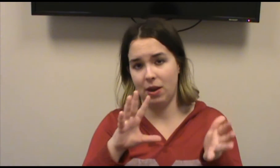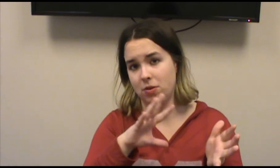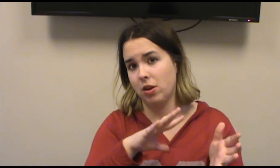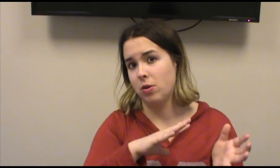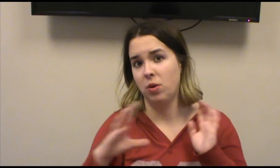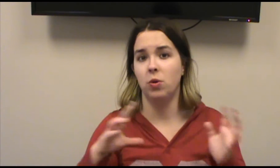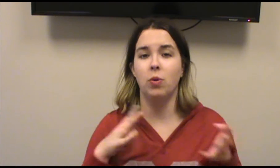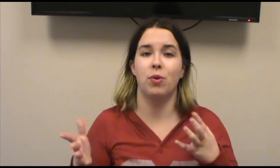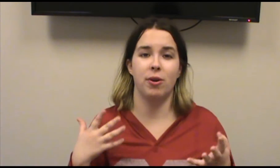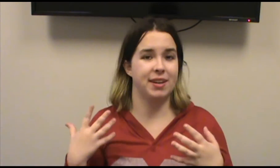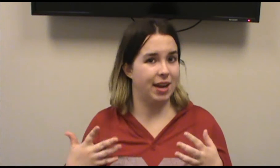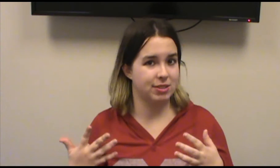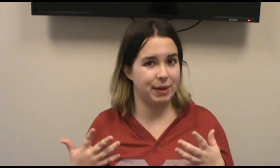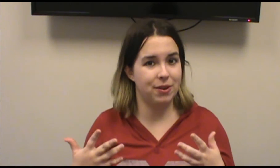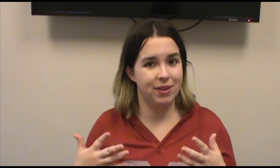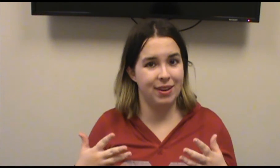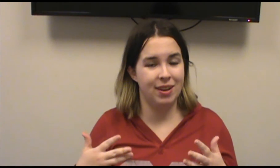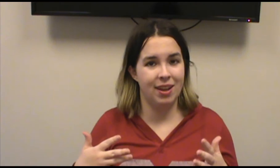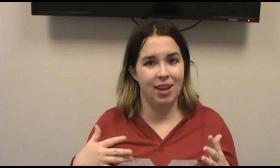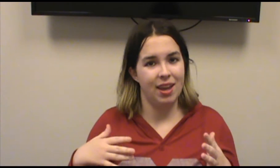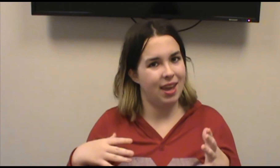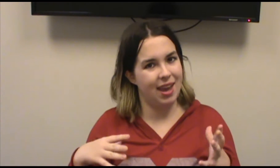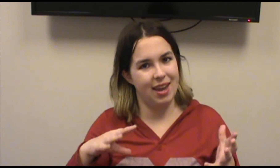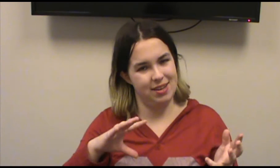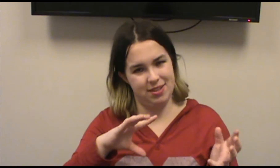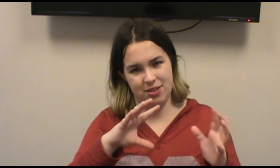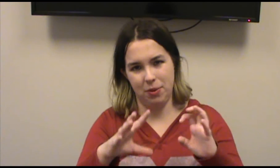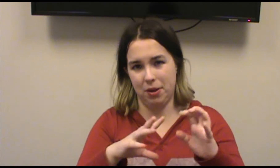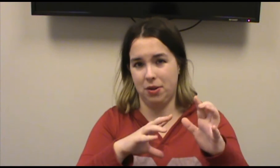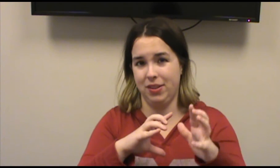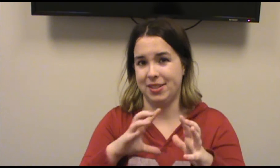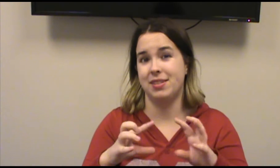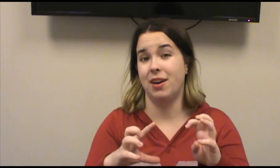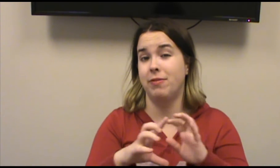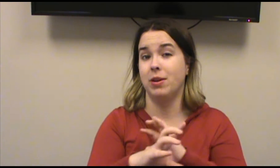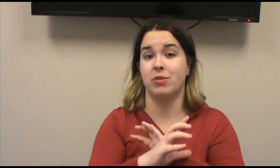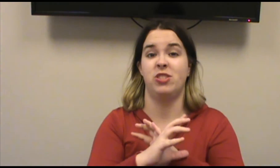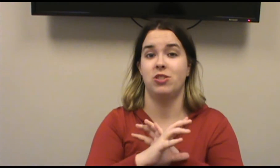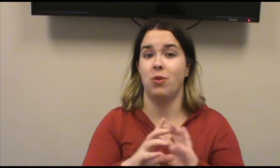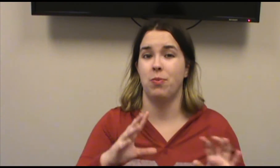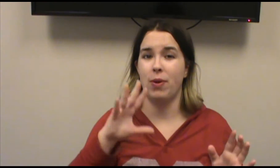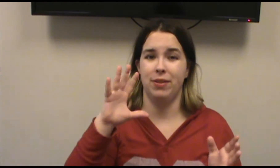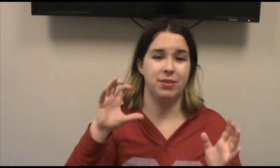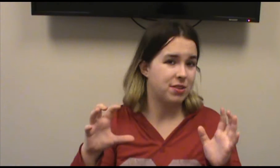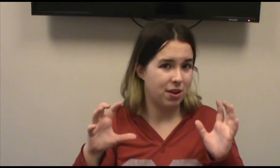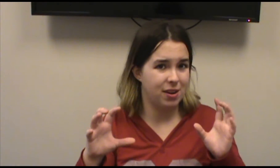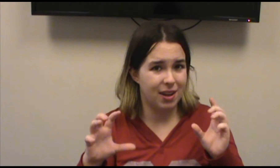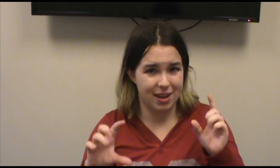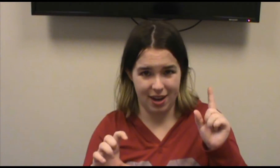who Goran cares about, and doing all this stuff, and it was so well done and kind